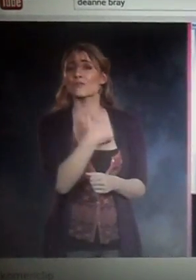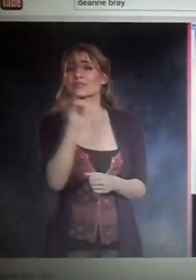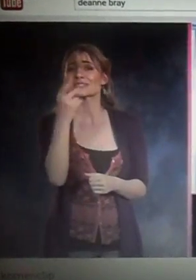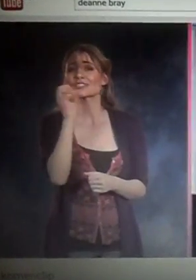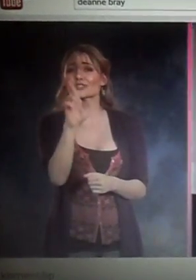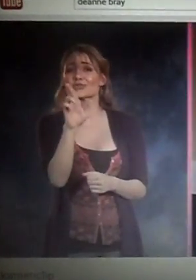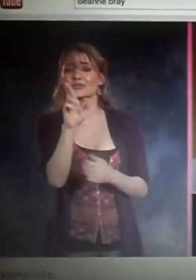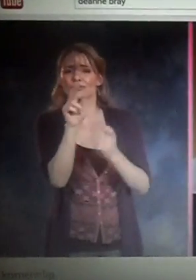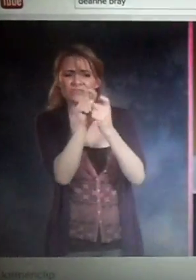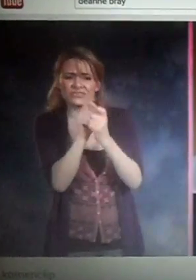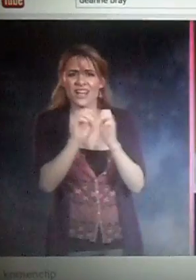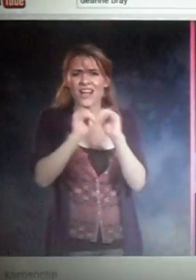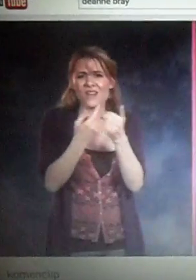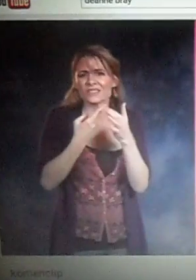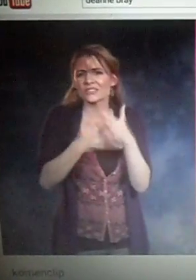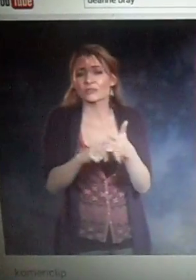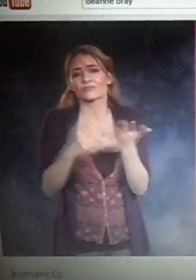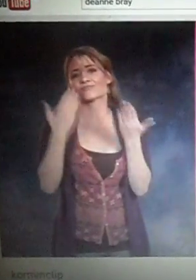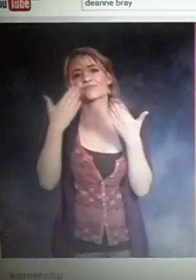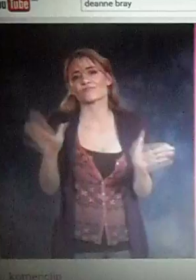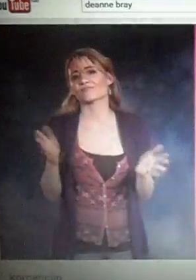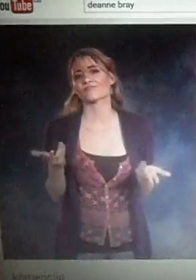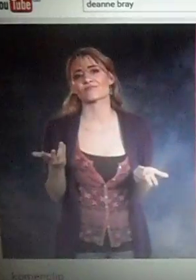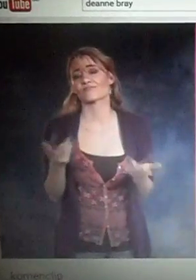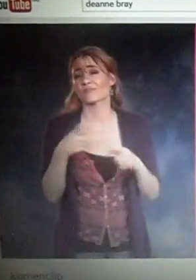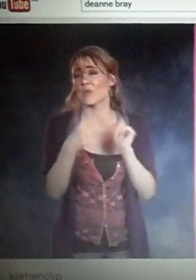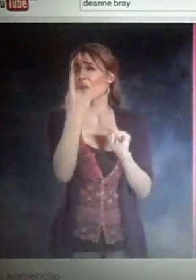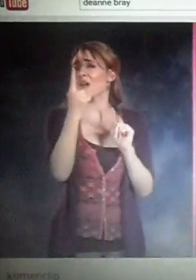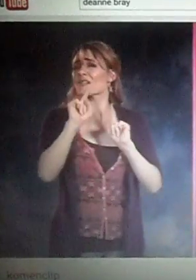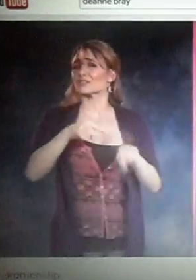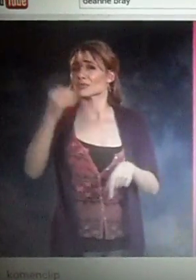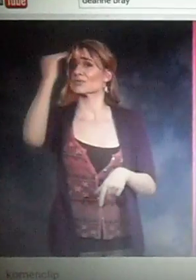We do not know the exact causes of breast cancer.